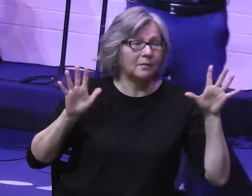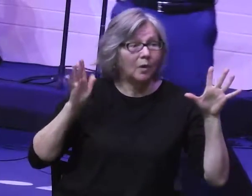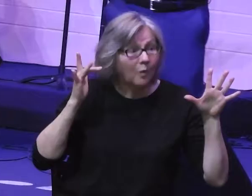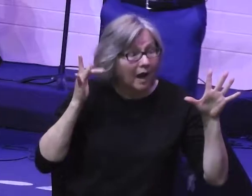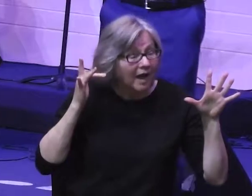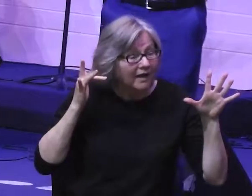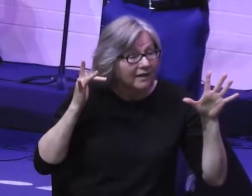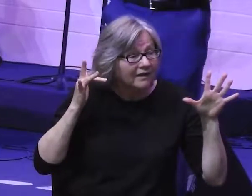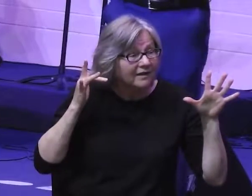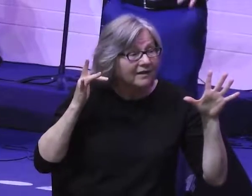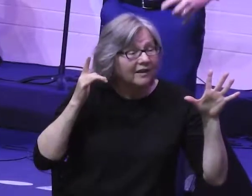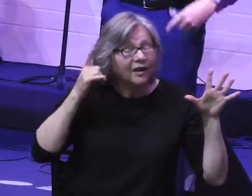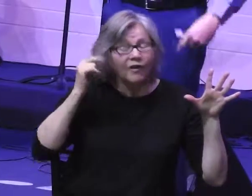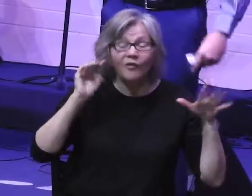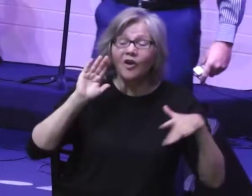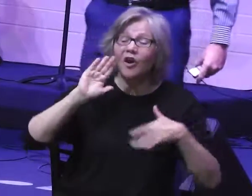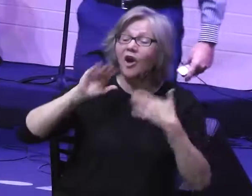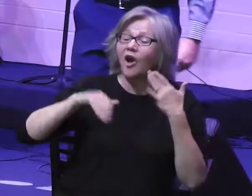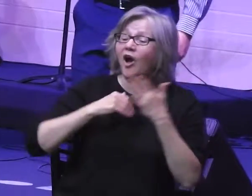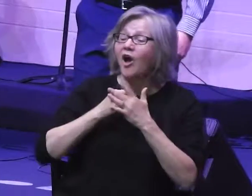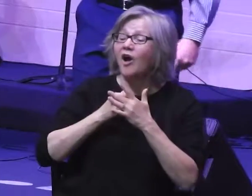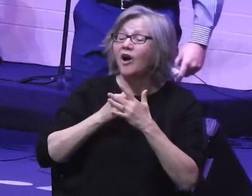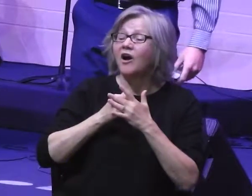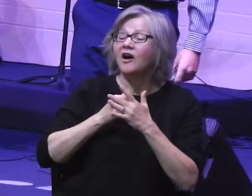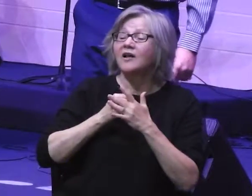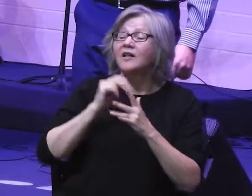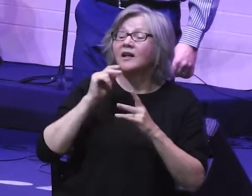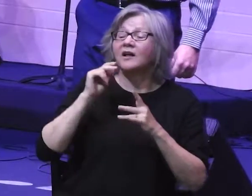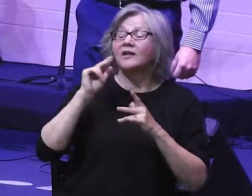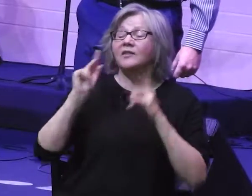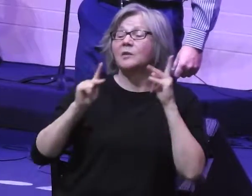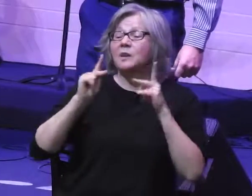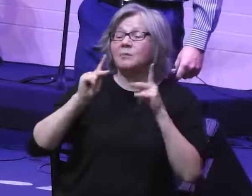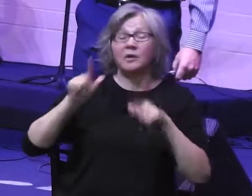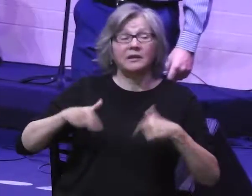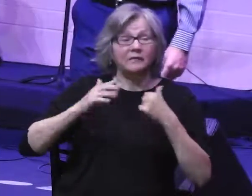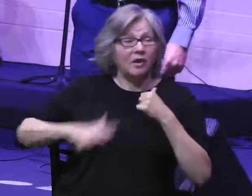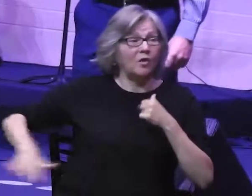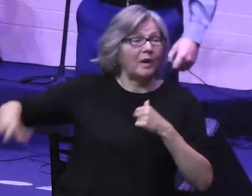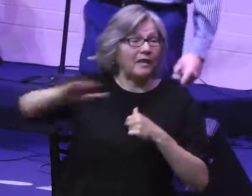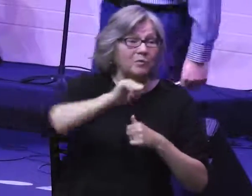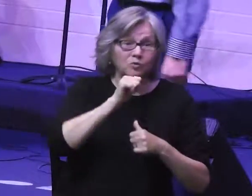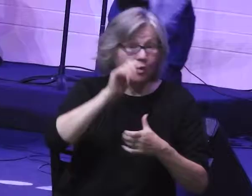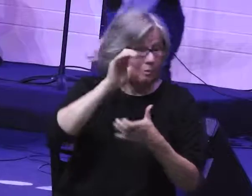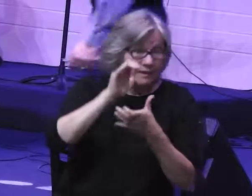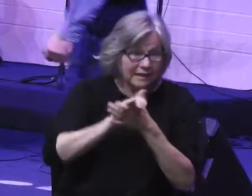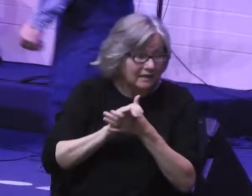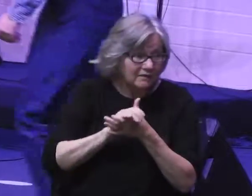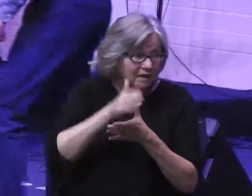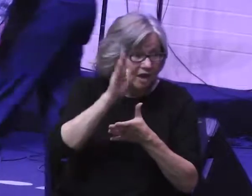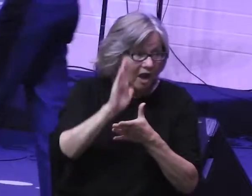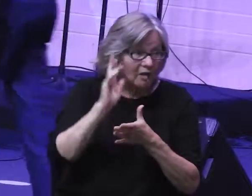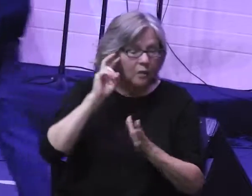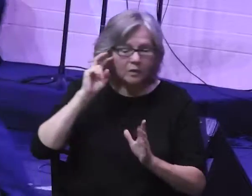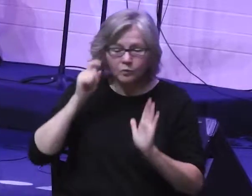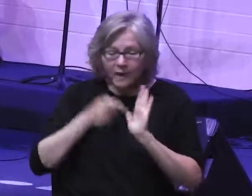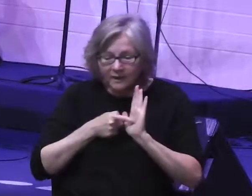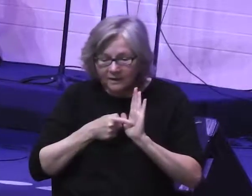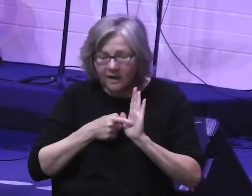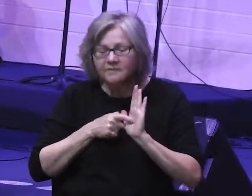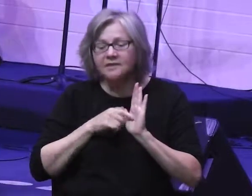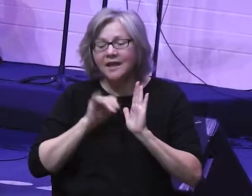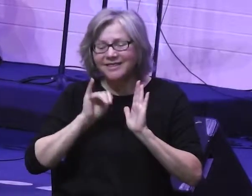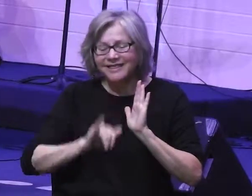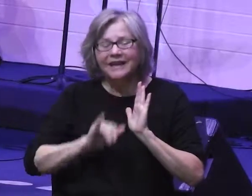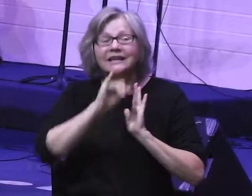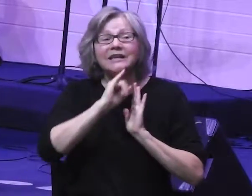So that all their pagan neighbors will see and recognize that Israel's God is the